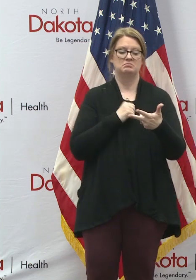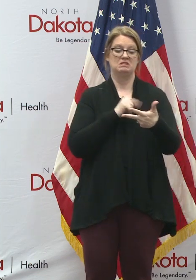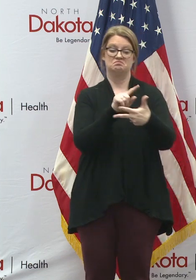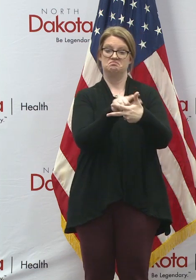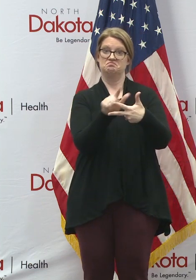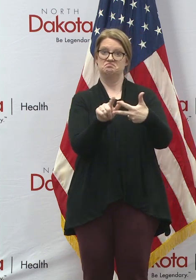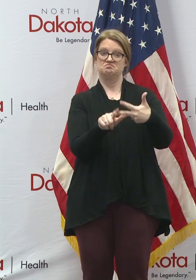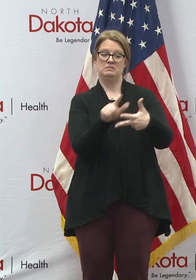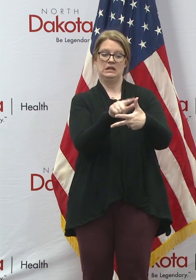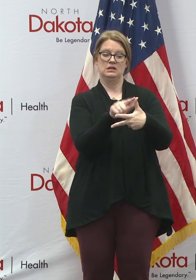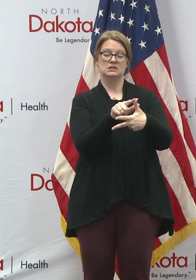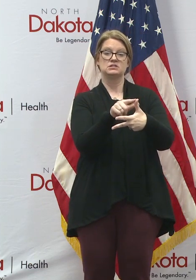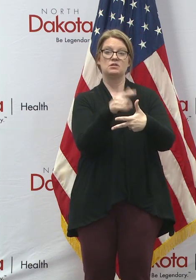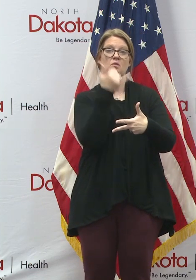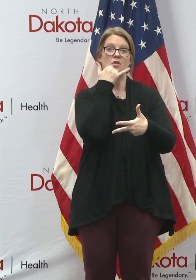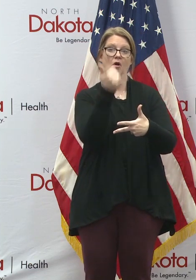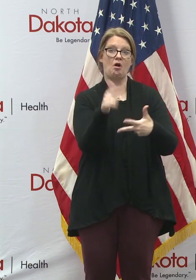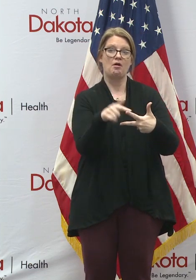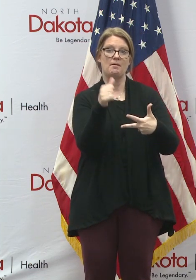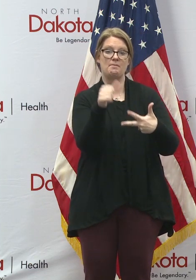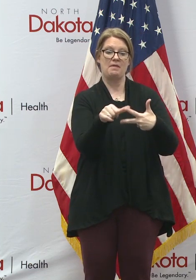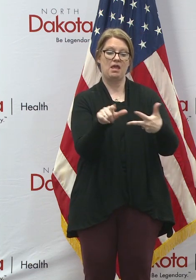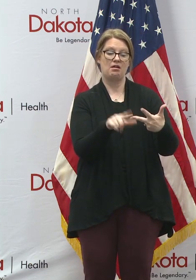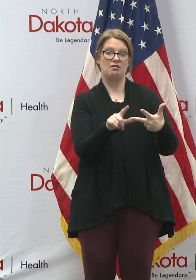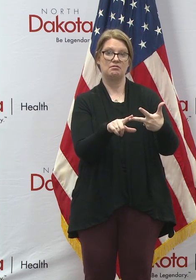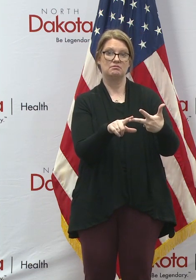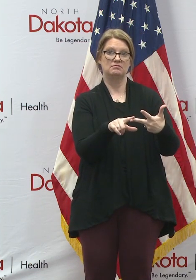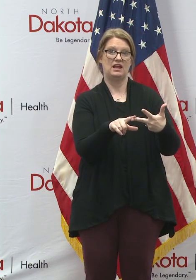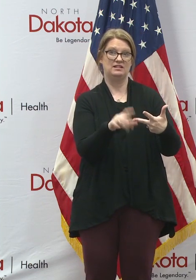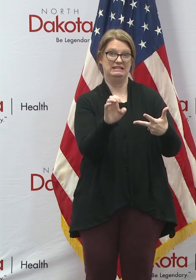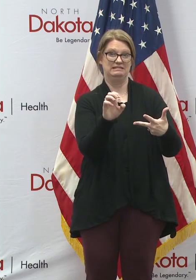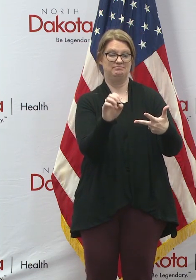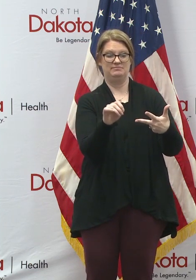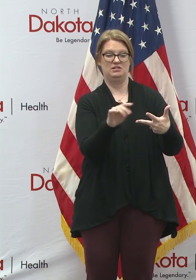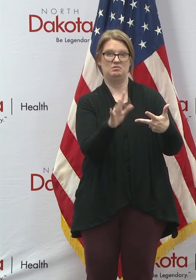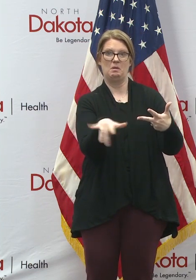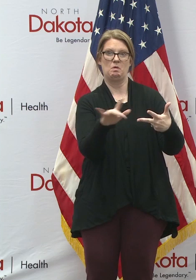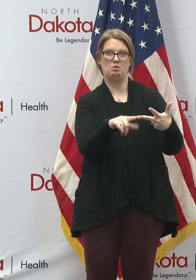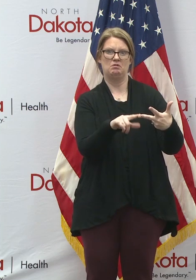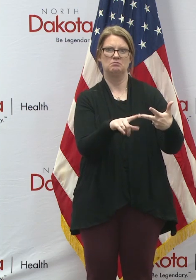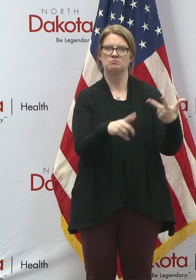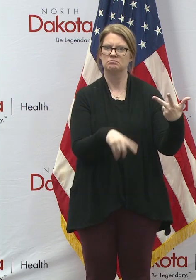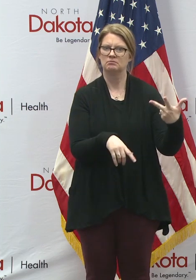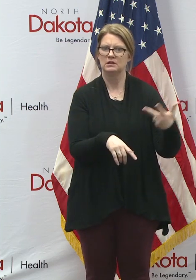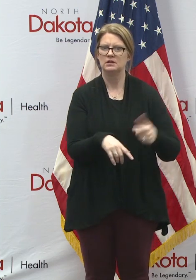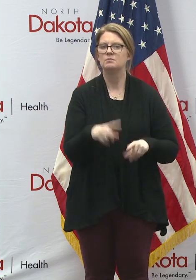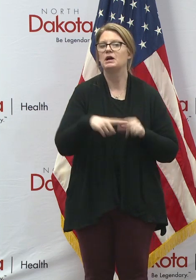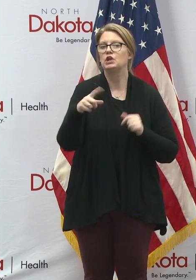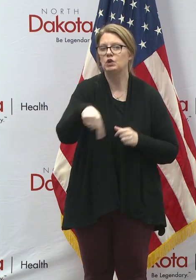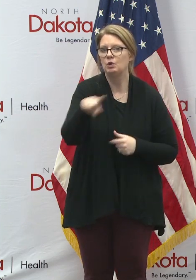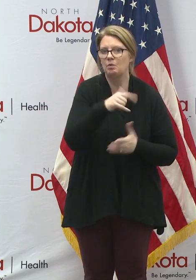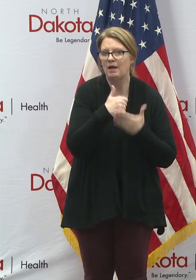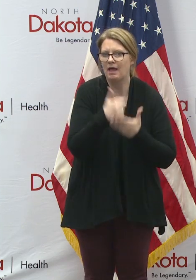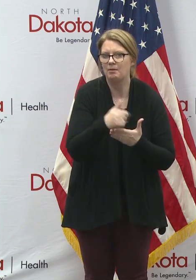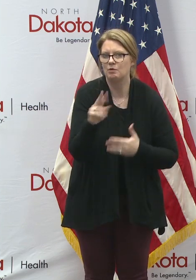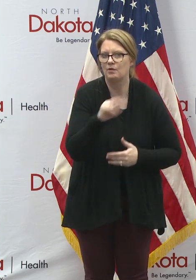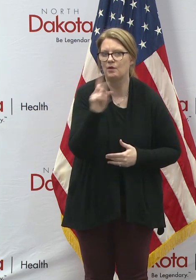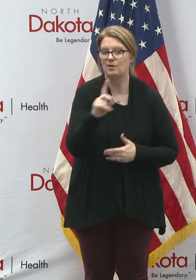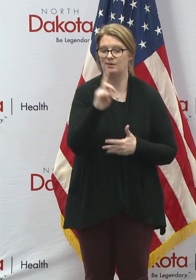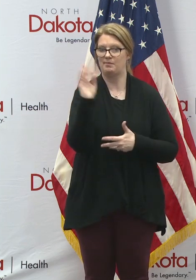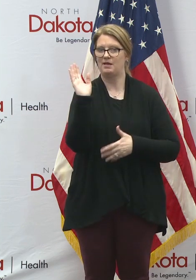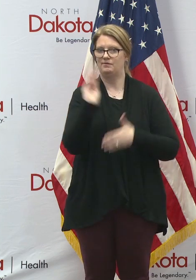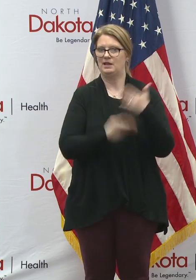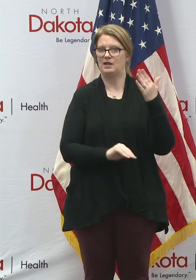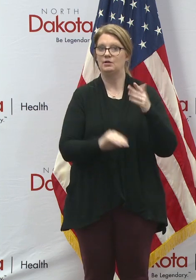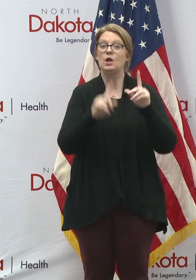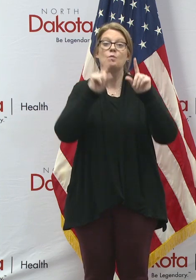no one's going to call on you. So you're going to save money, save time, and you're going to actually be doing your part to really help North Dakota. Why is that? Because when